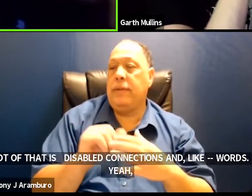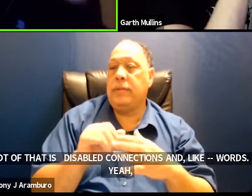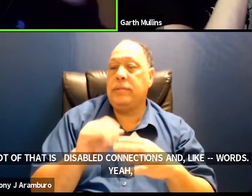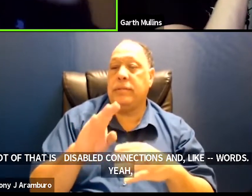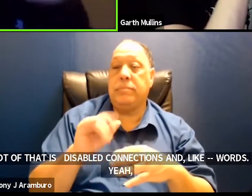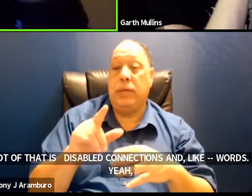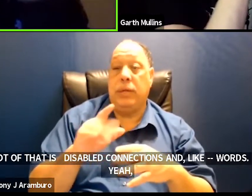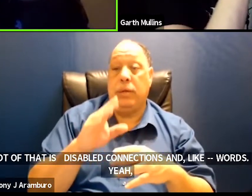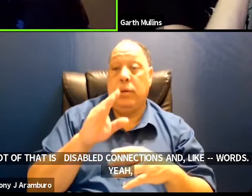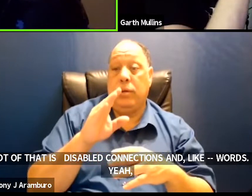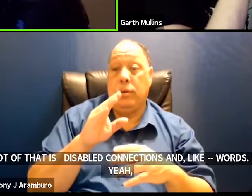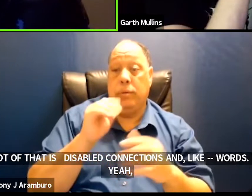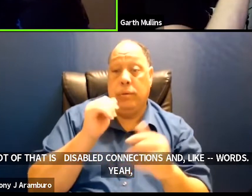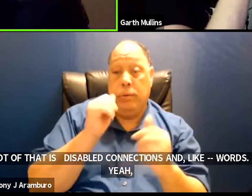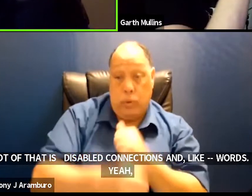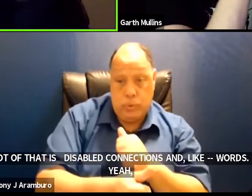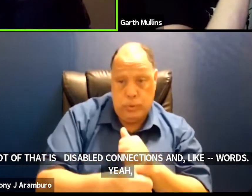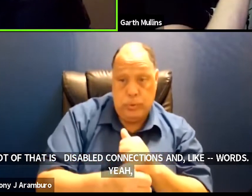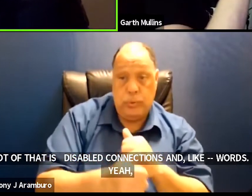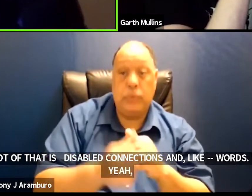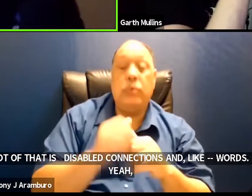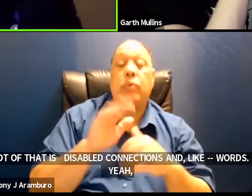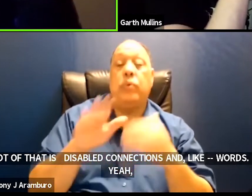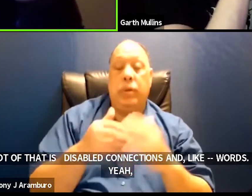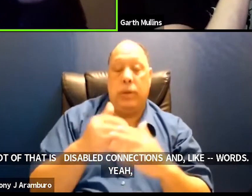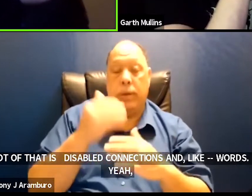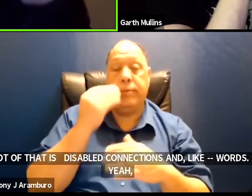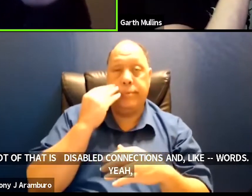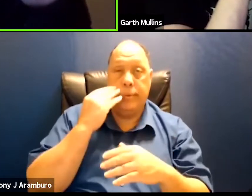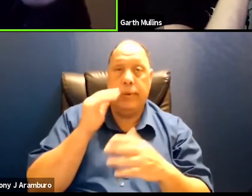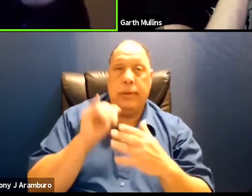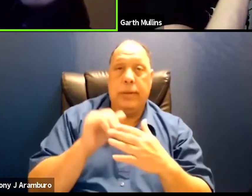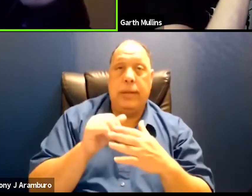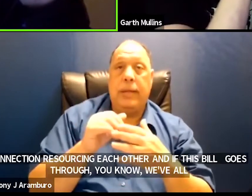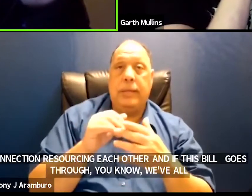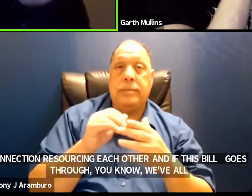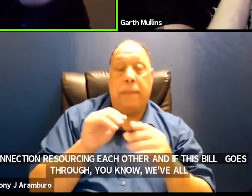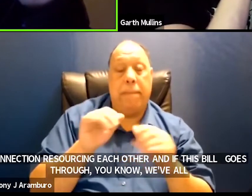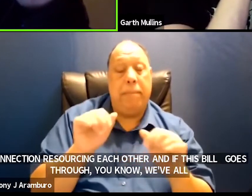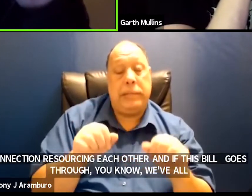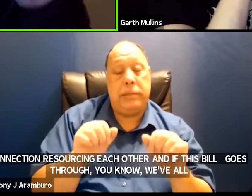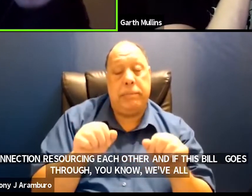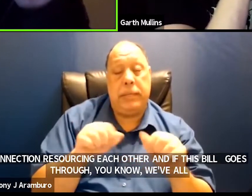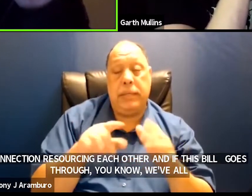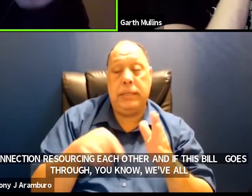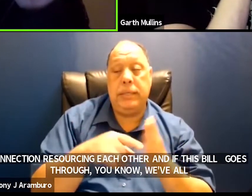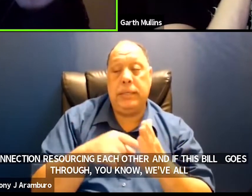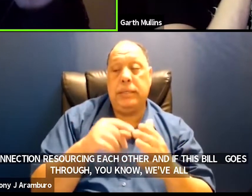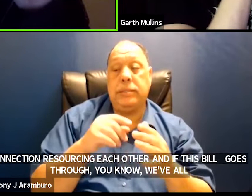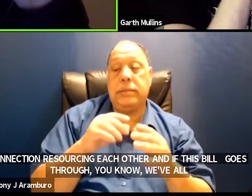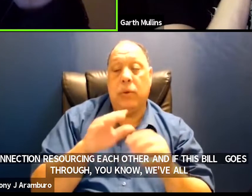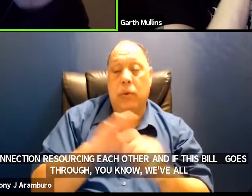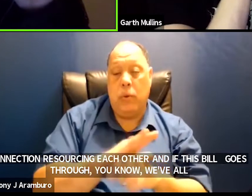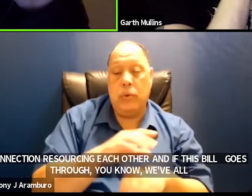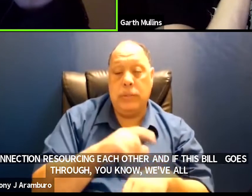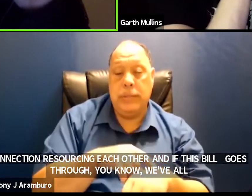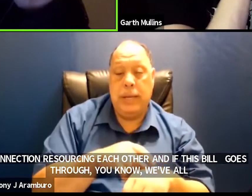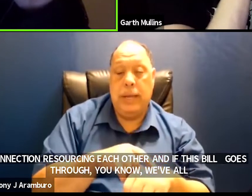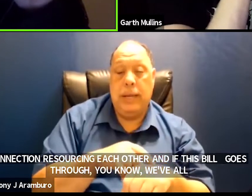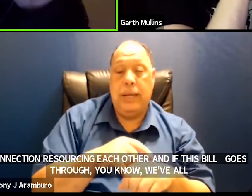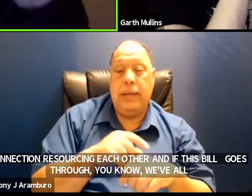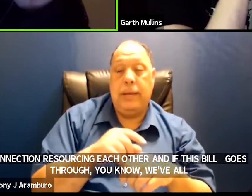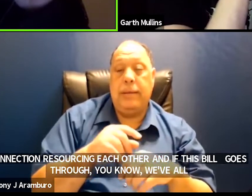you know we've all we've all known that that's a definite possibility this whole time um this is this last kind of